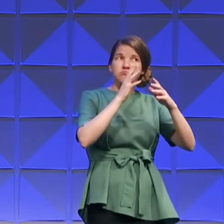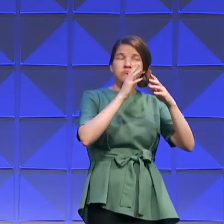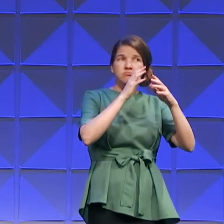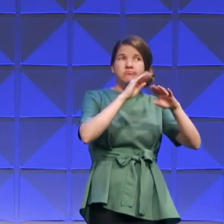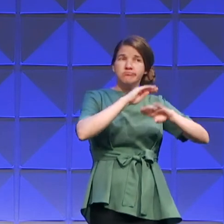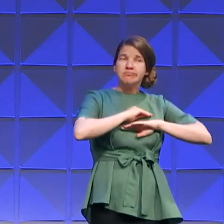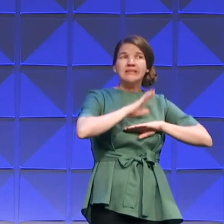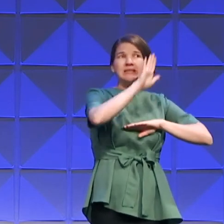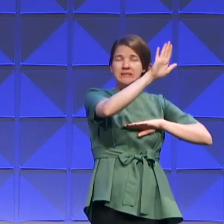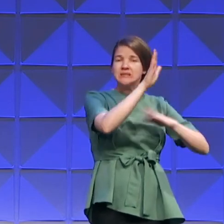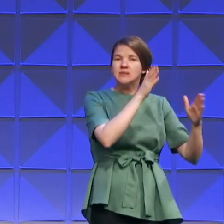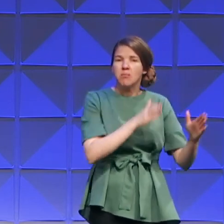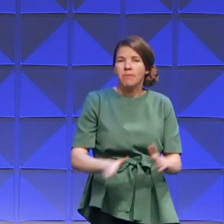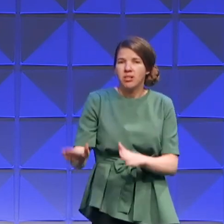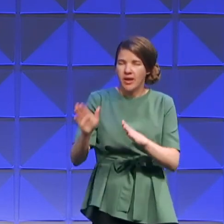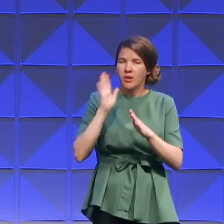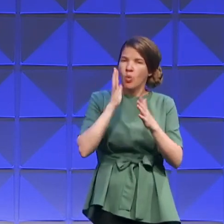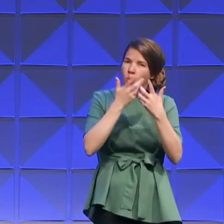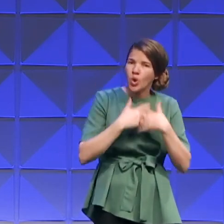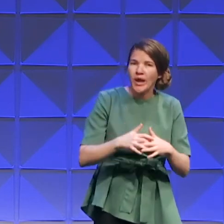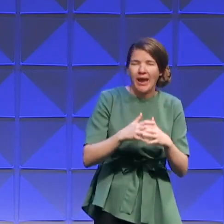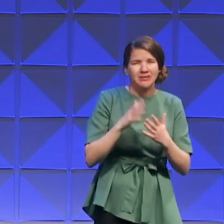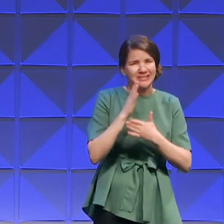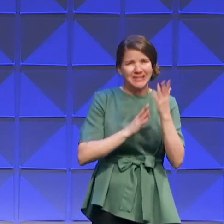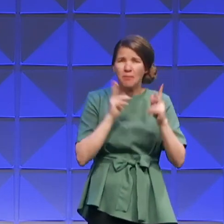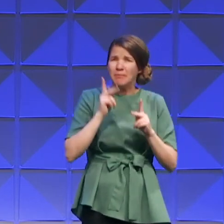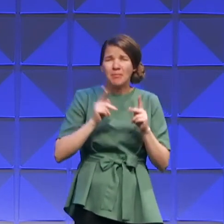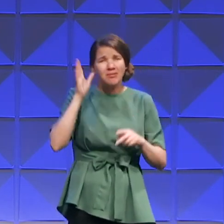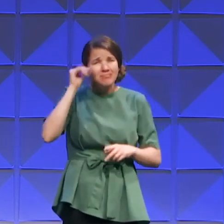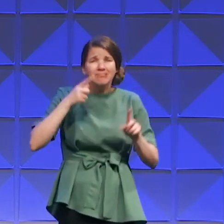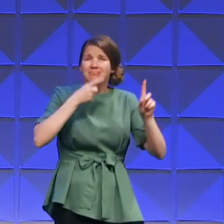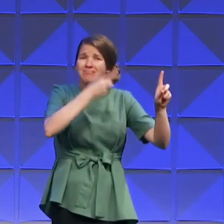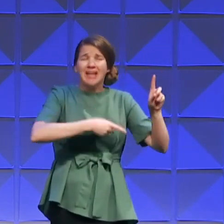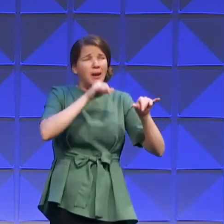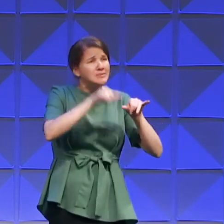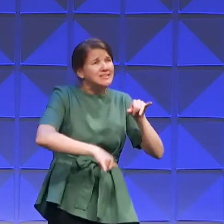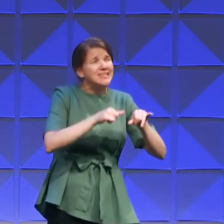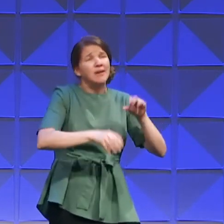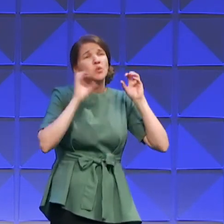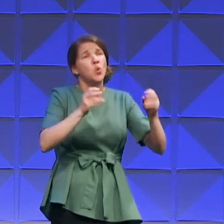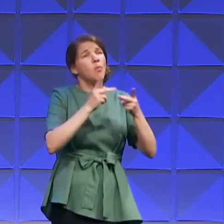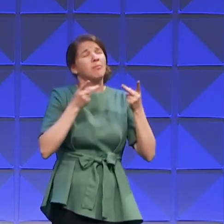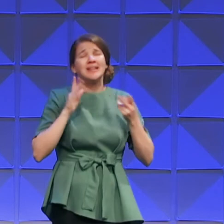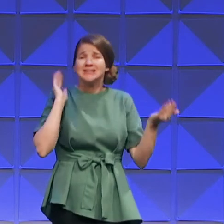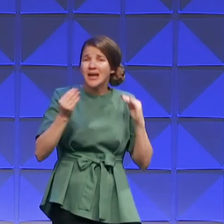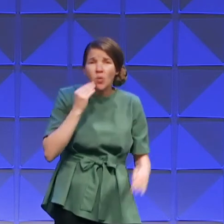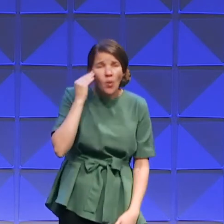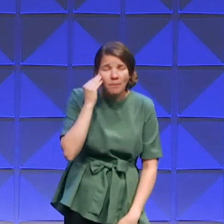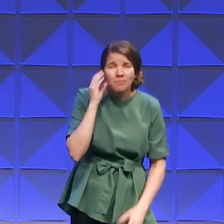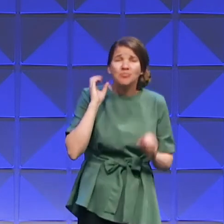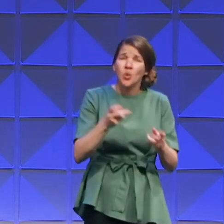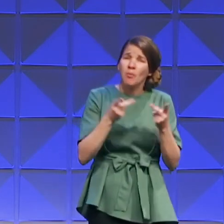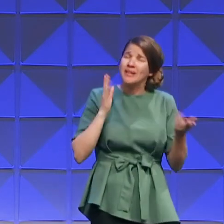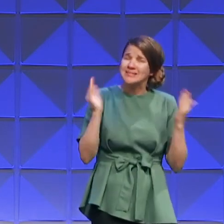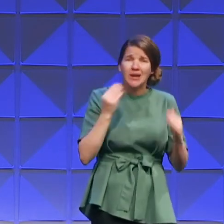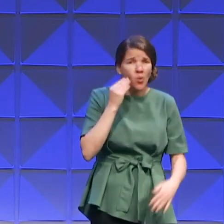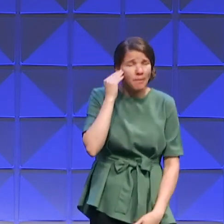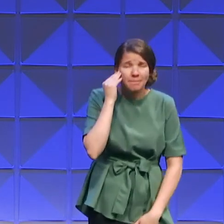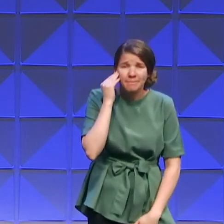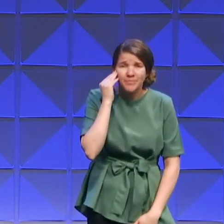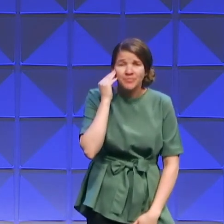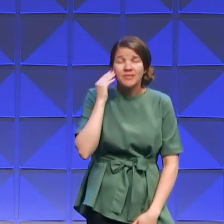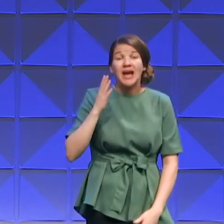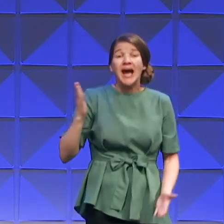people that's getting determination that said, I'm staying. There's no place like home. There's no place like home.